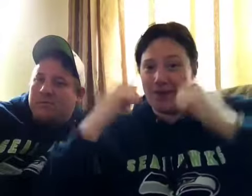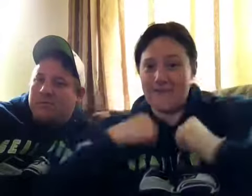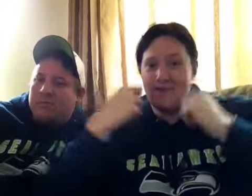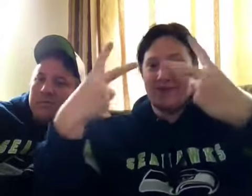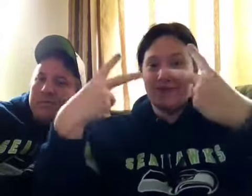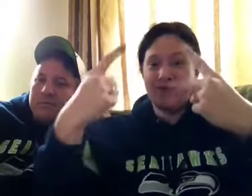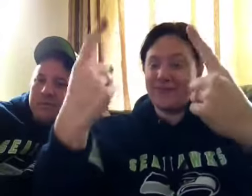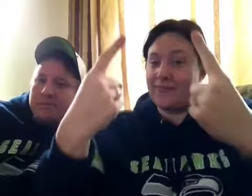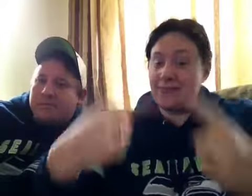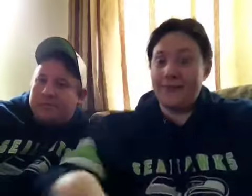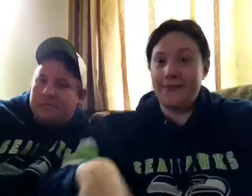you know.